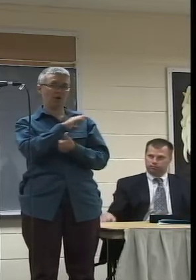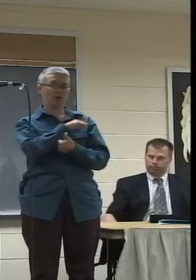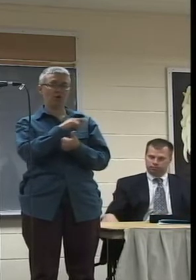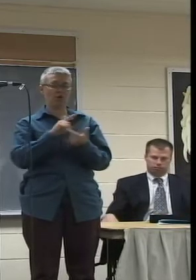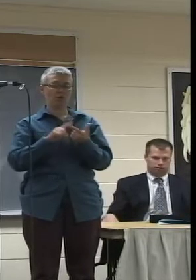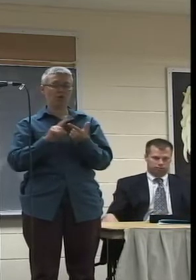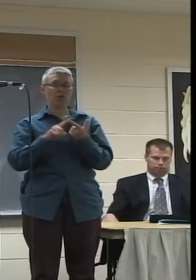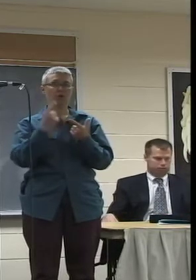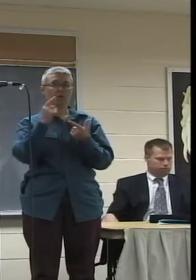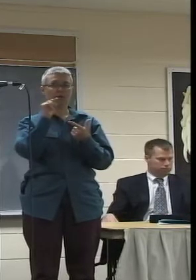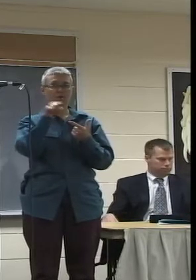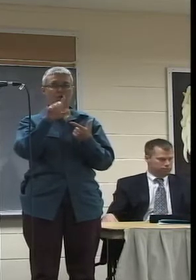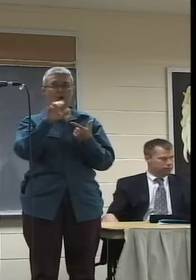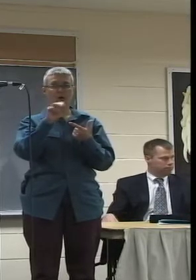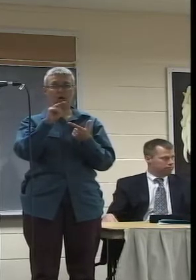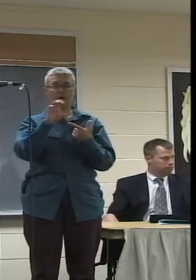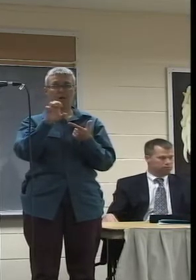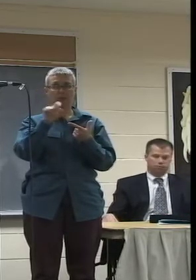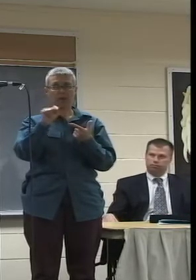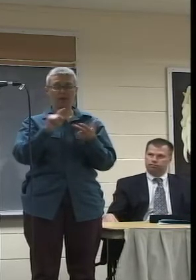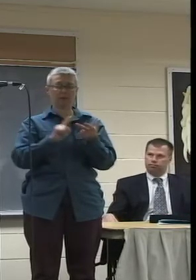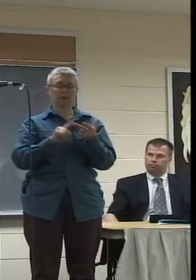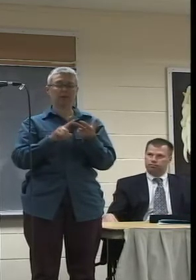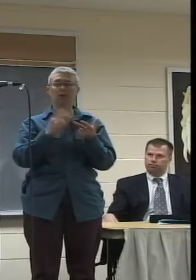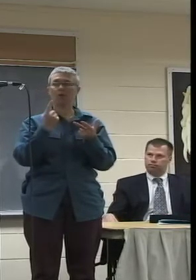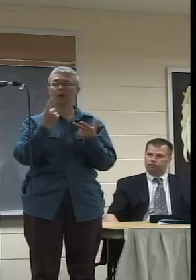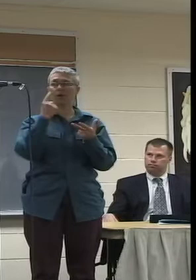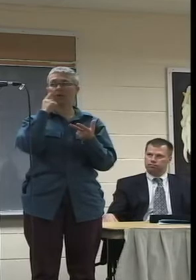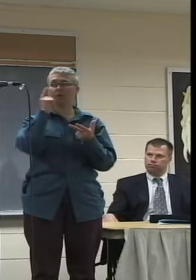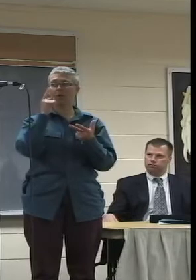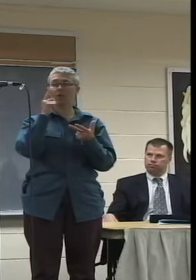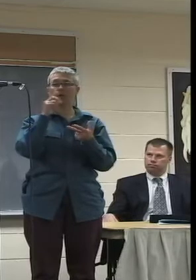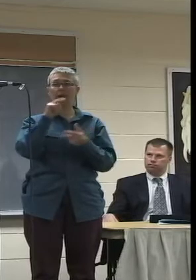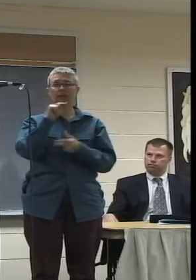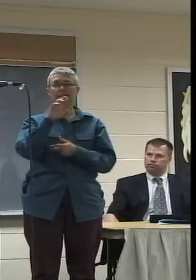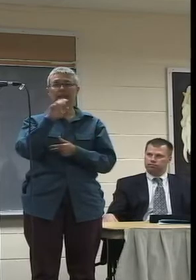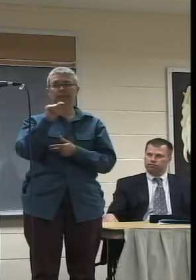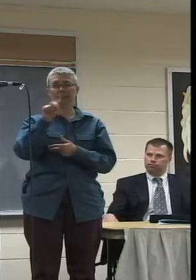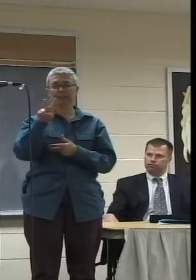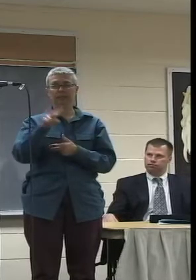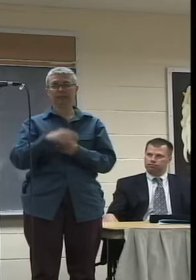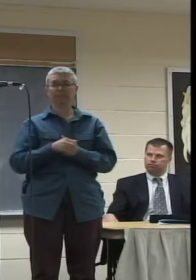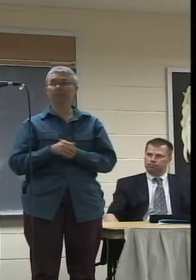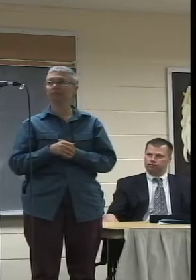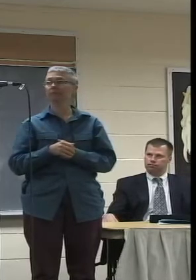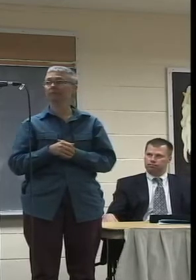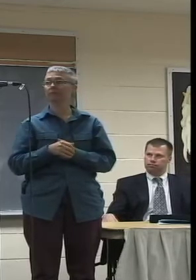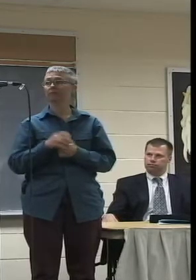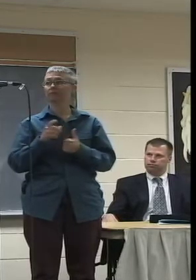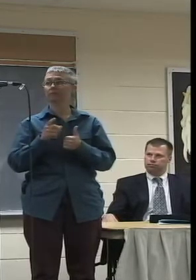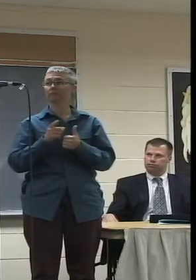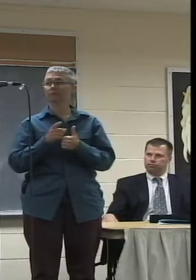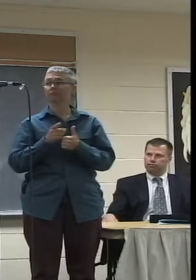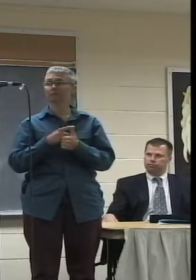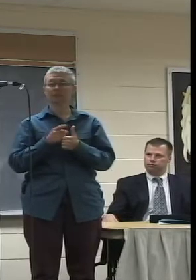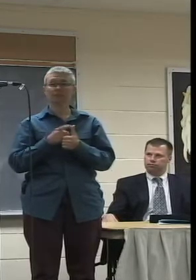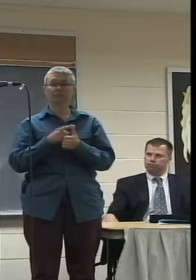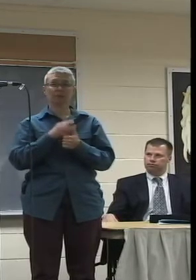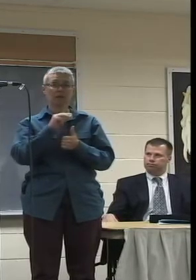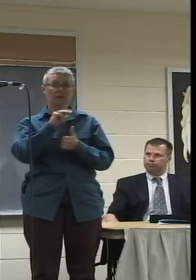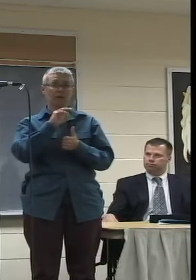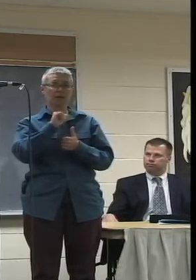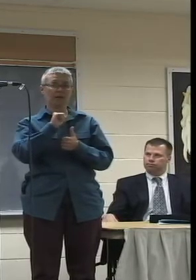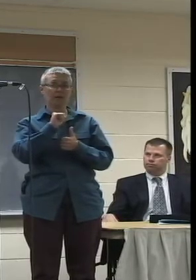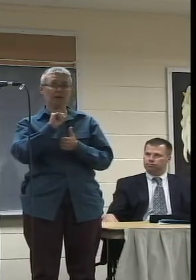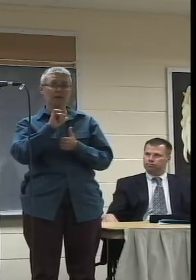one for Comcast, and one for NCTV. The first request is to the mayor